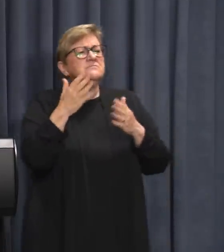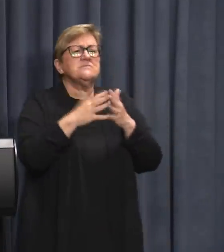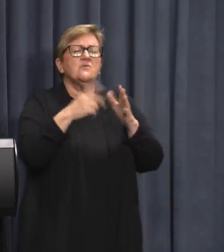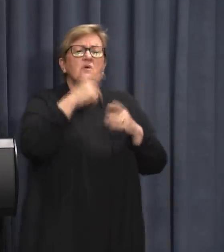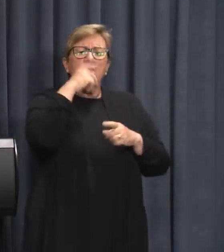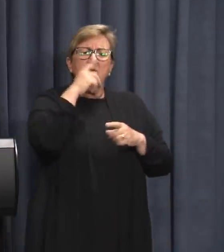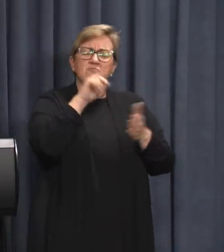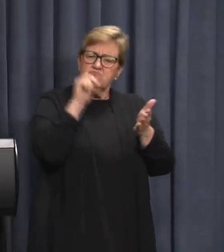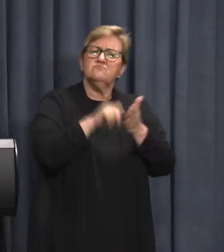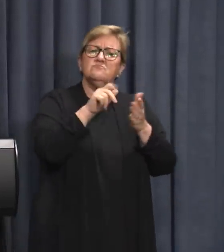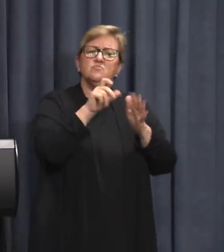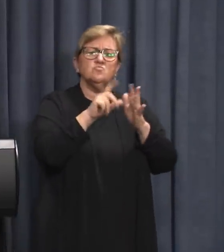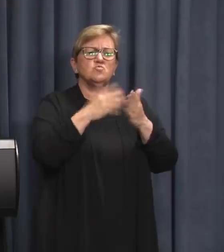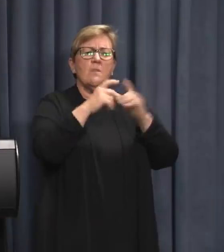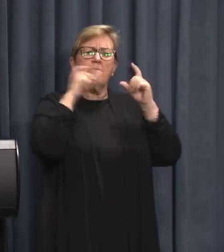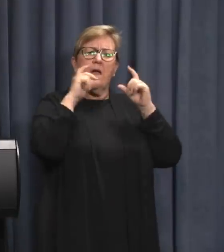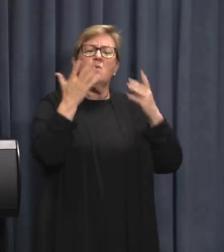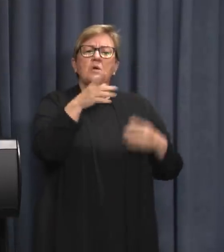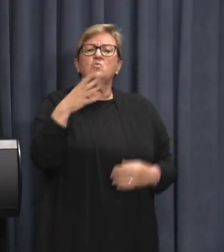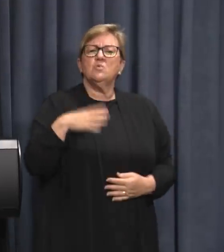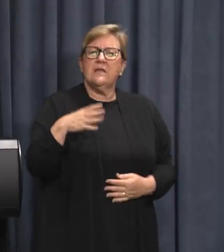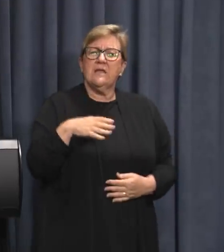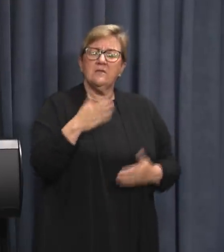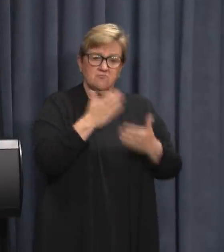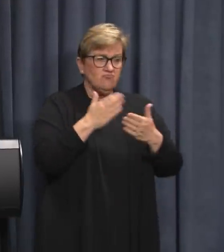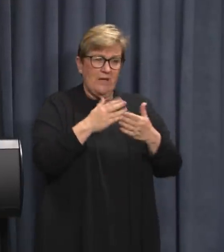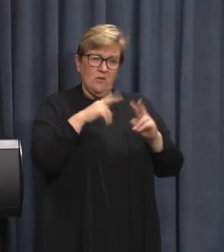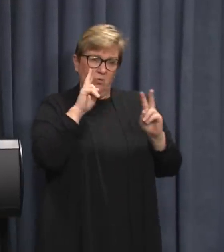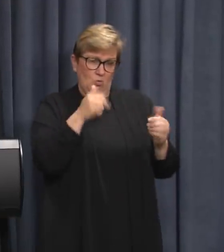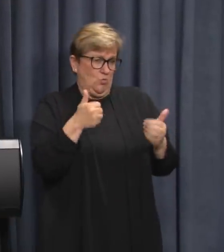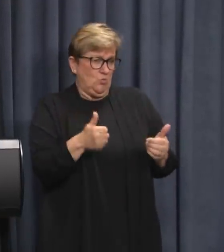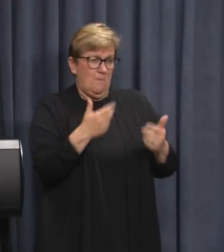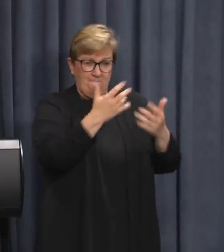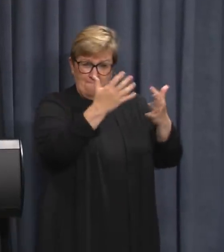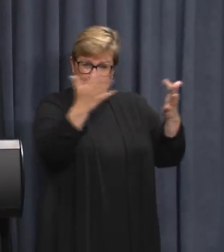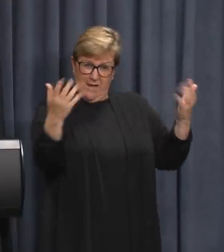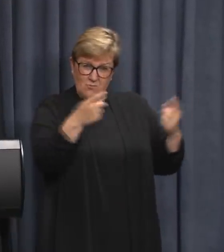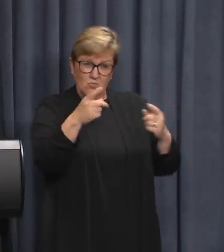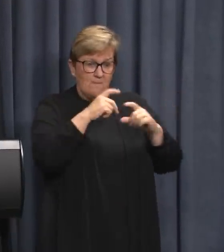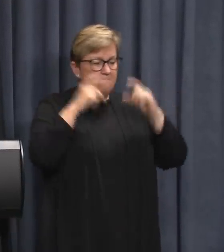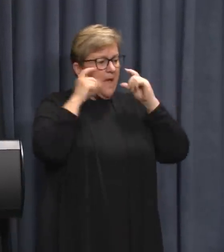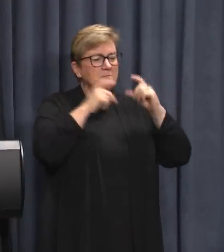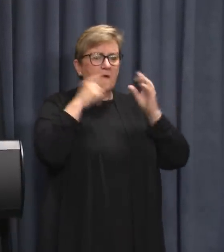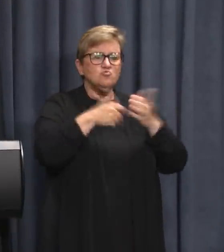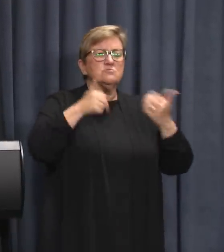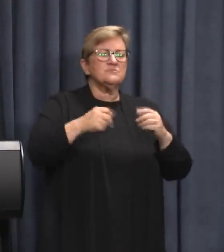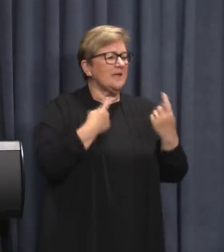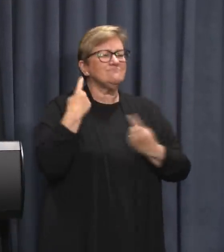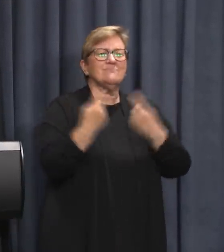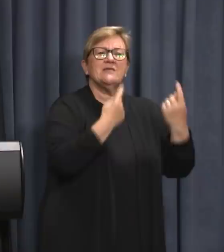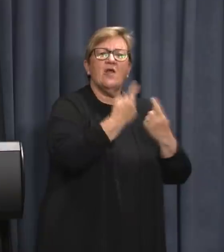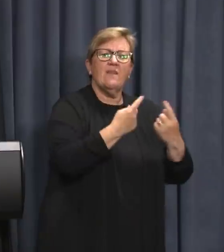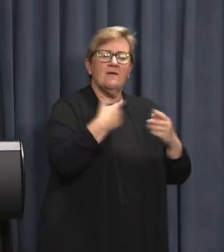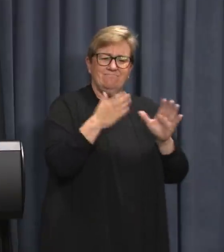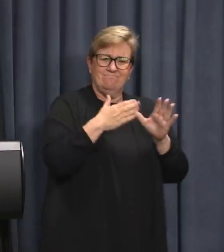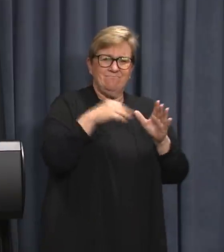clearly done the right thing and put their masks on where required. It's really encouraging to see so many of you masking up to protect each other until